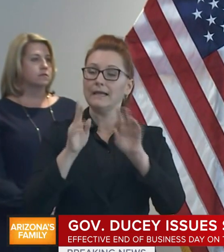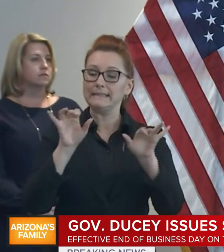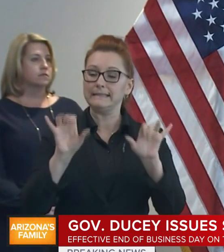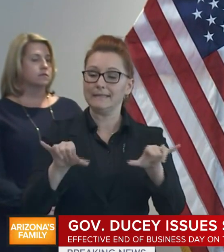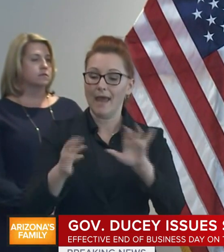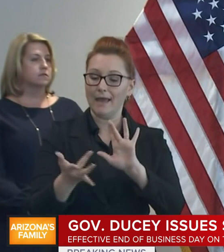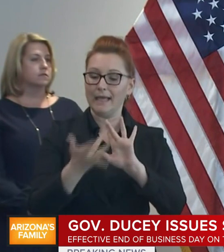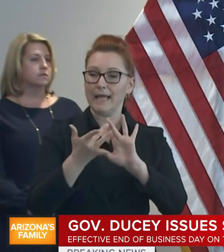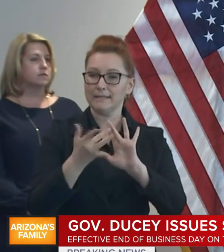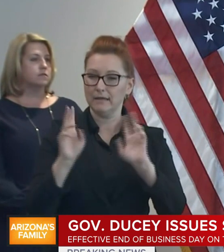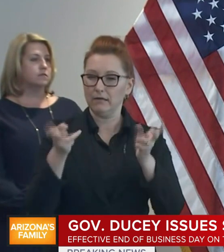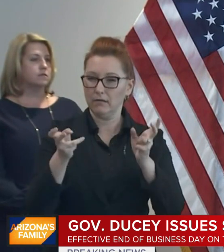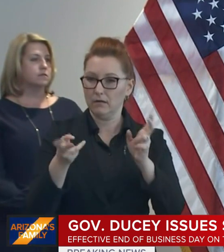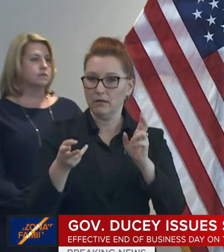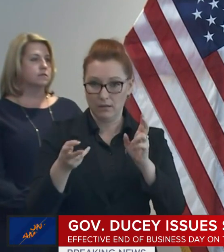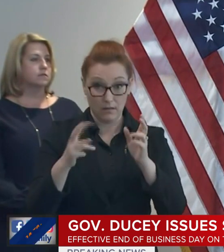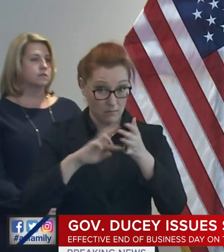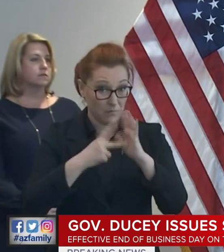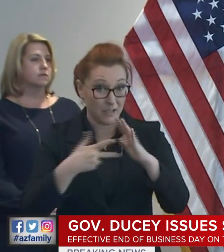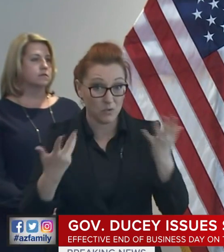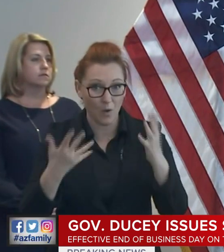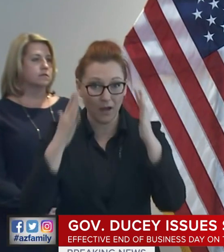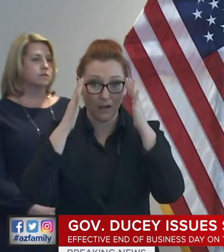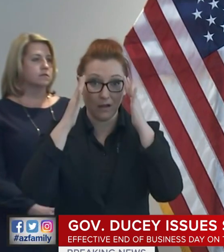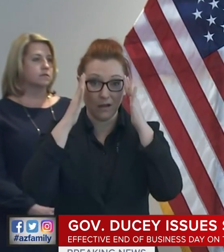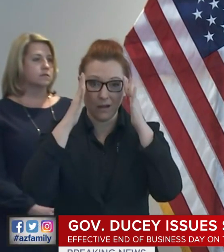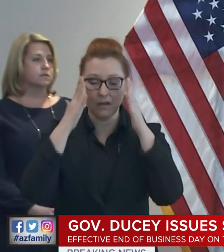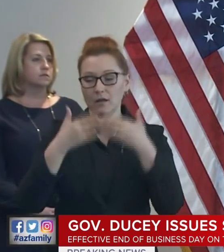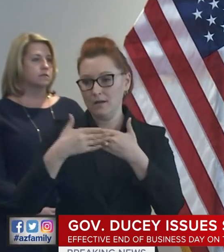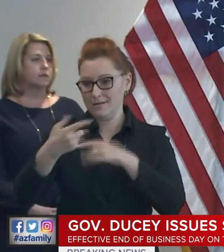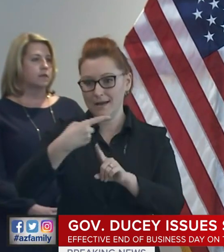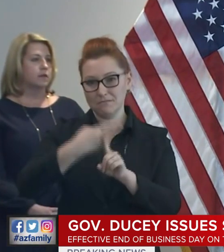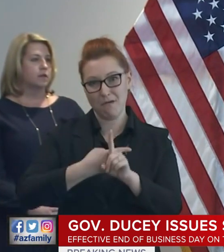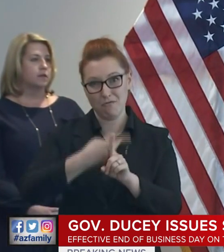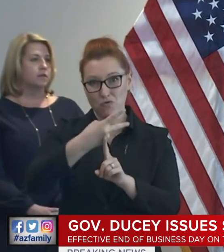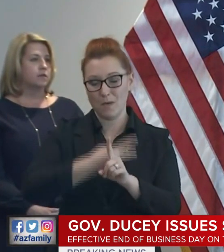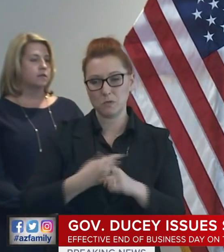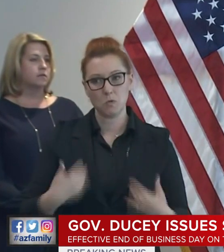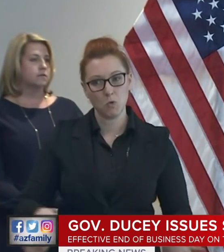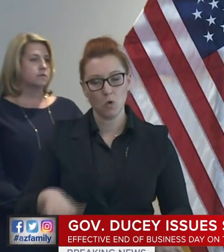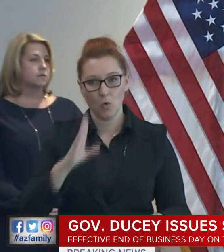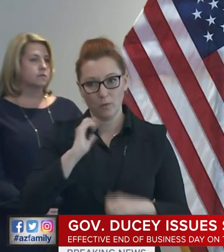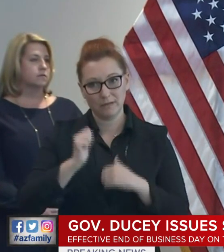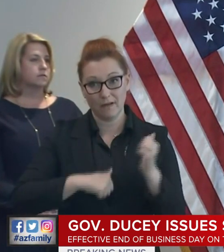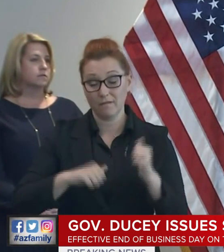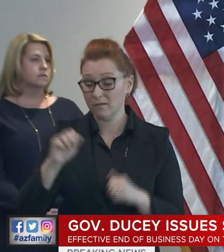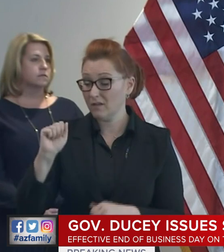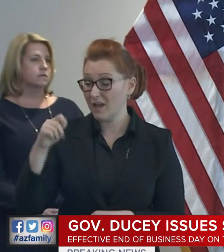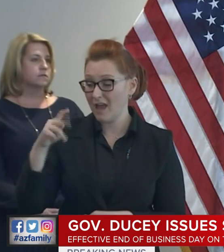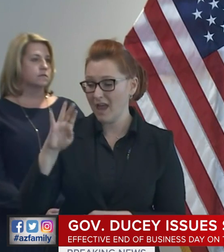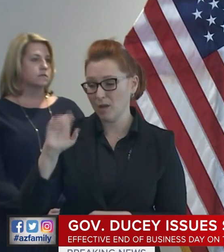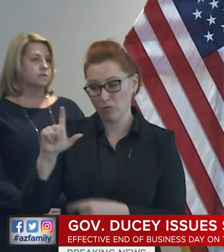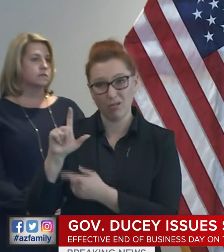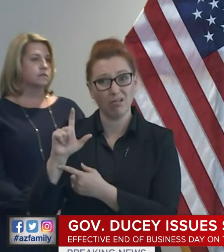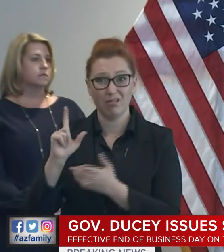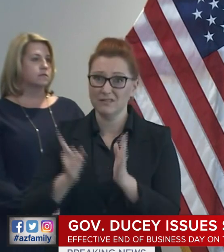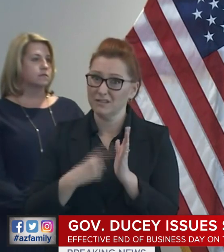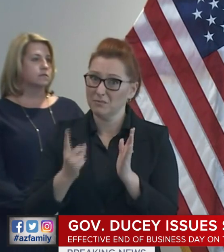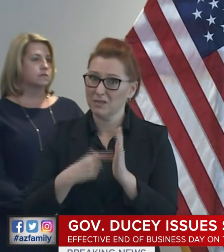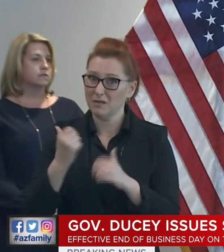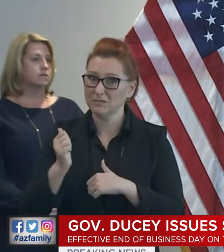this is going to be a tough month or two. April can be a very difficult month,